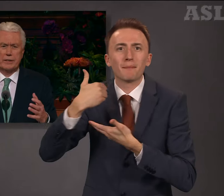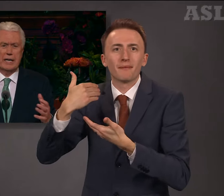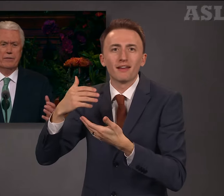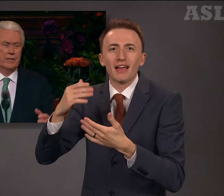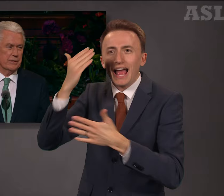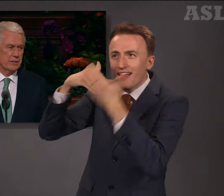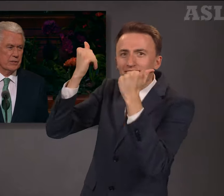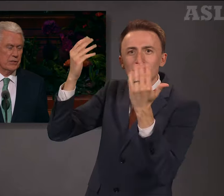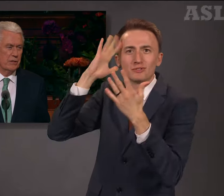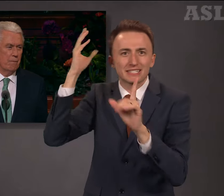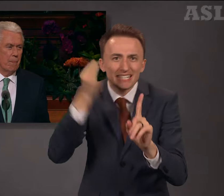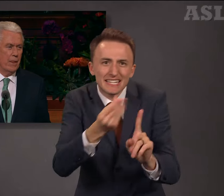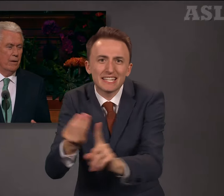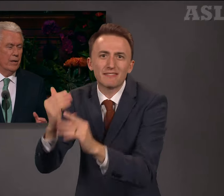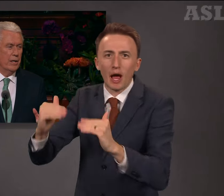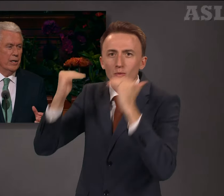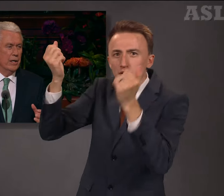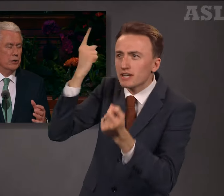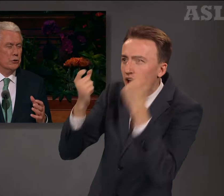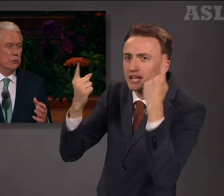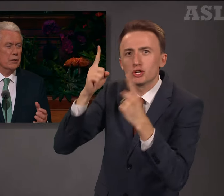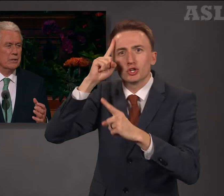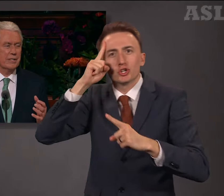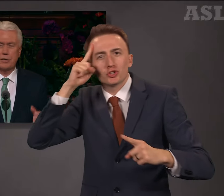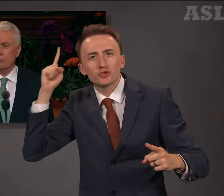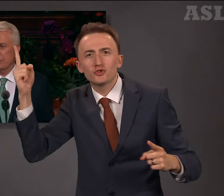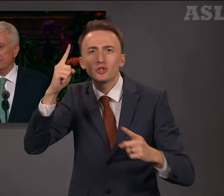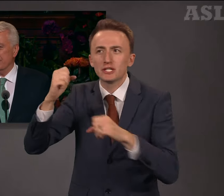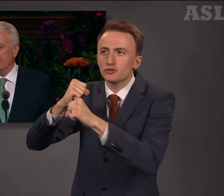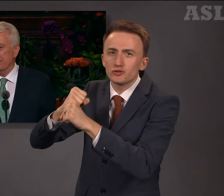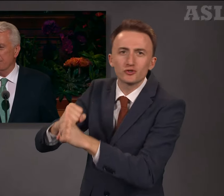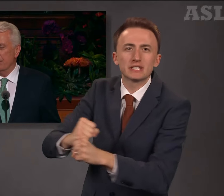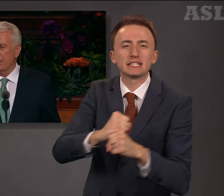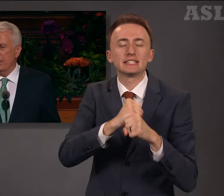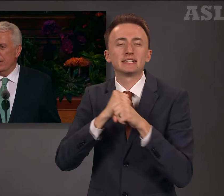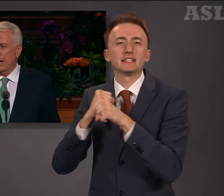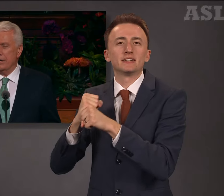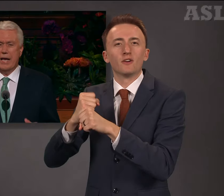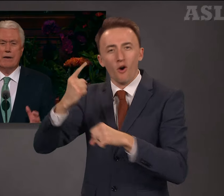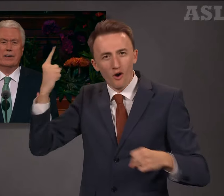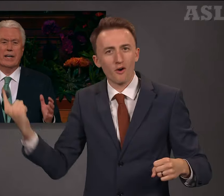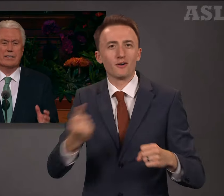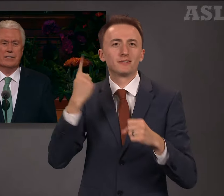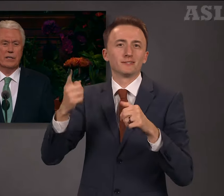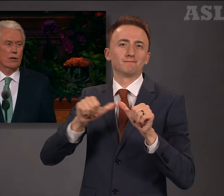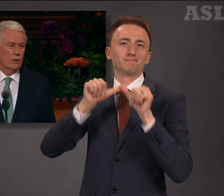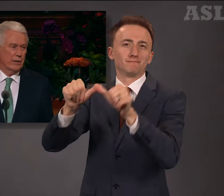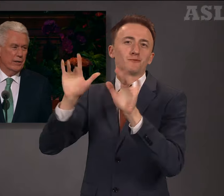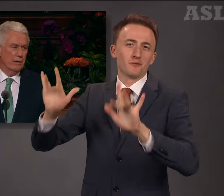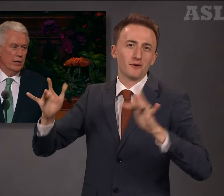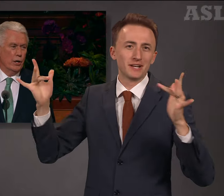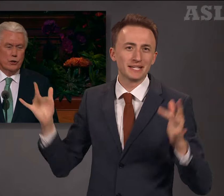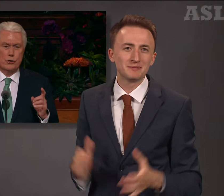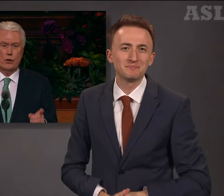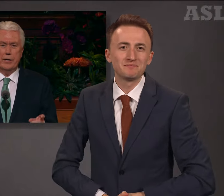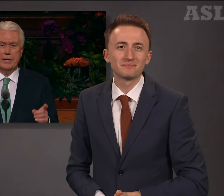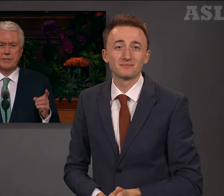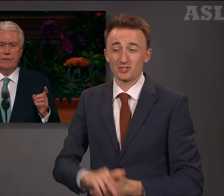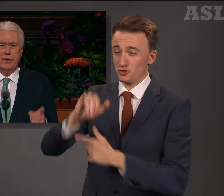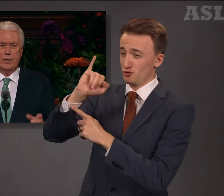covenants, eternal security, and everlasting glory. Joy is the very